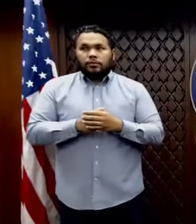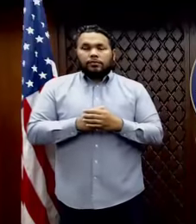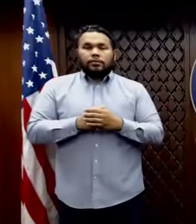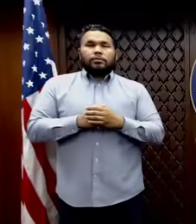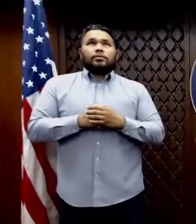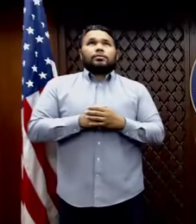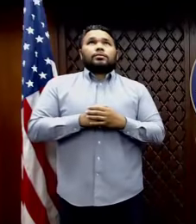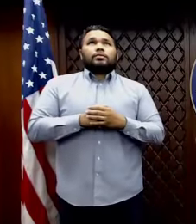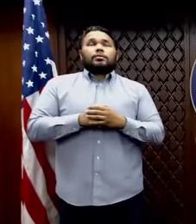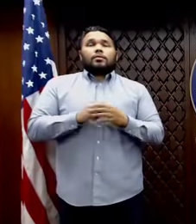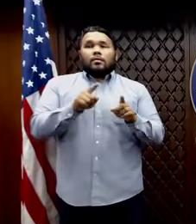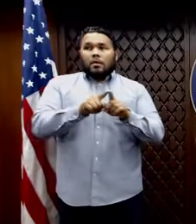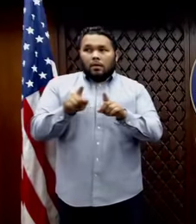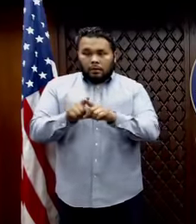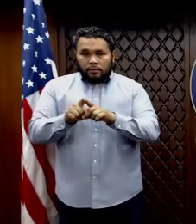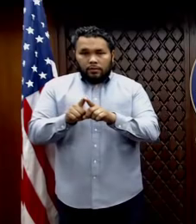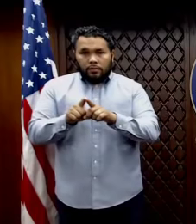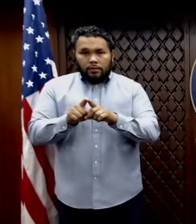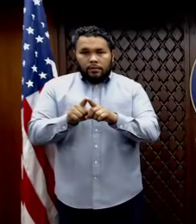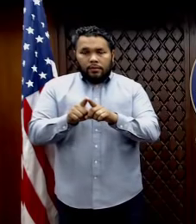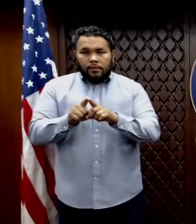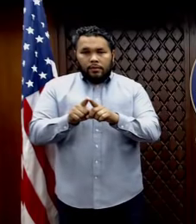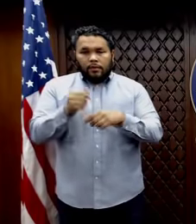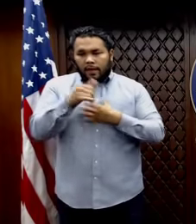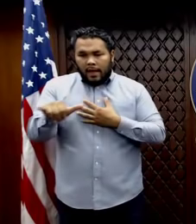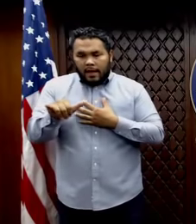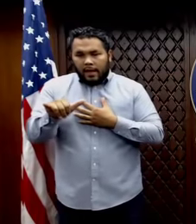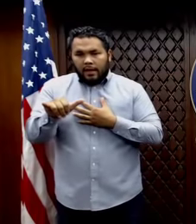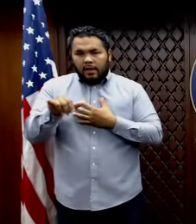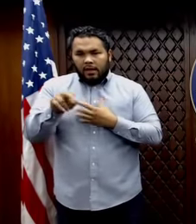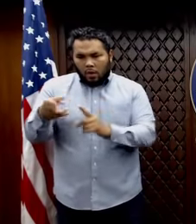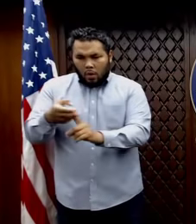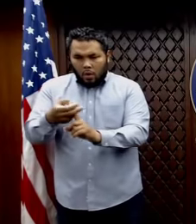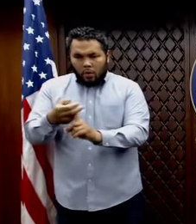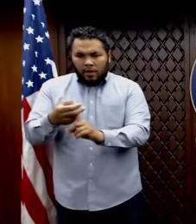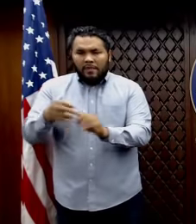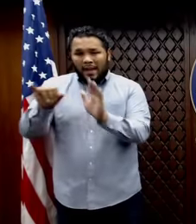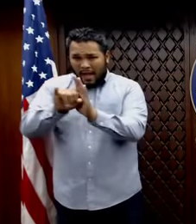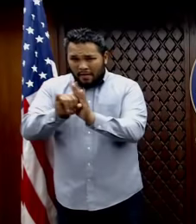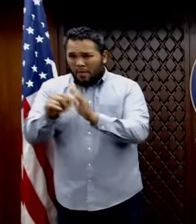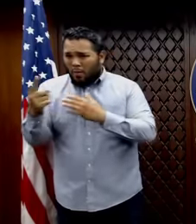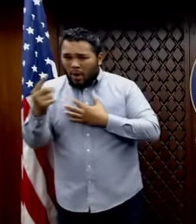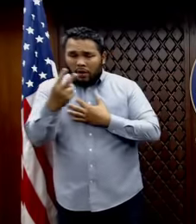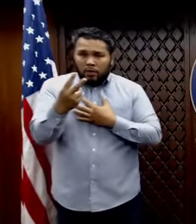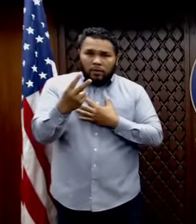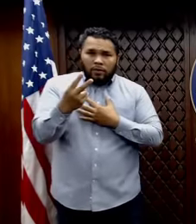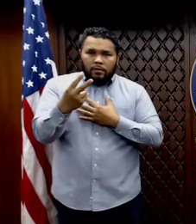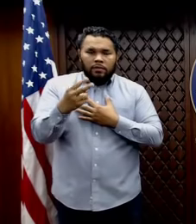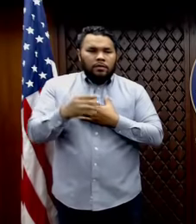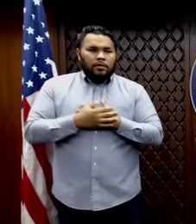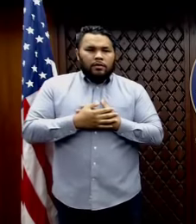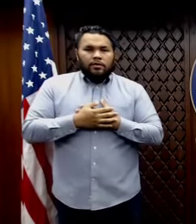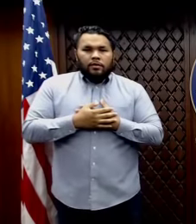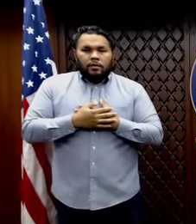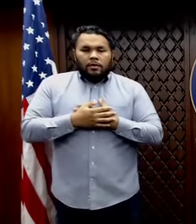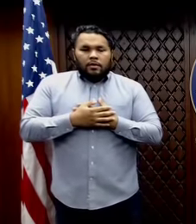And also have, have any specific hotels been identified at this point, even one or two, or, or is it still undetermined? No, no